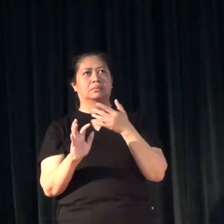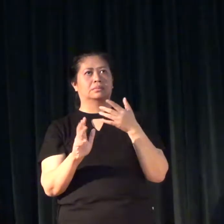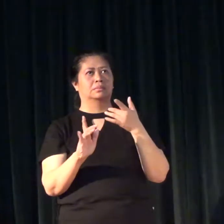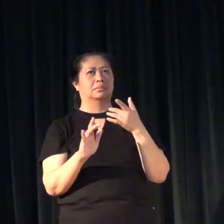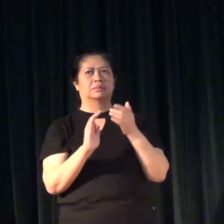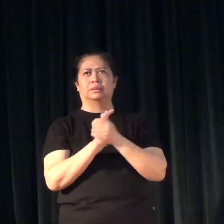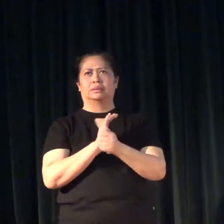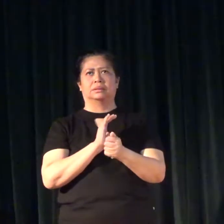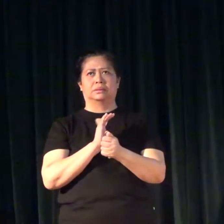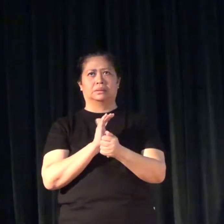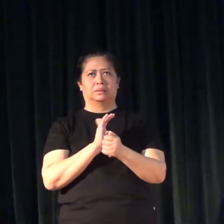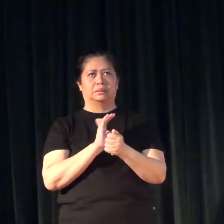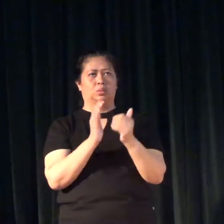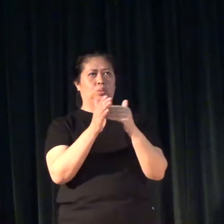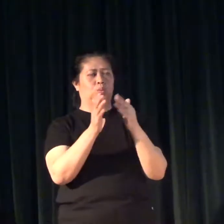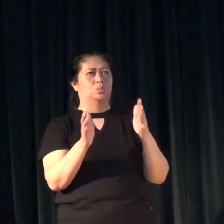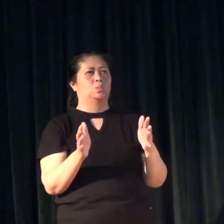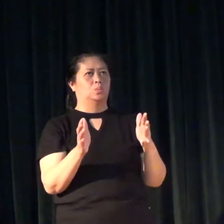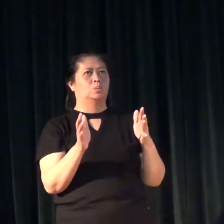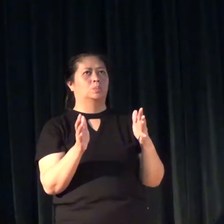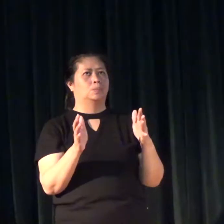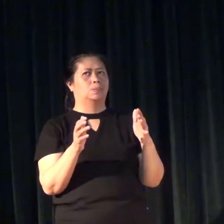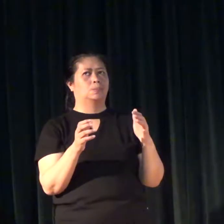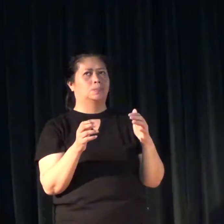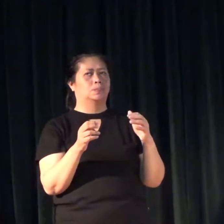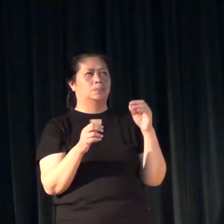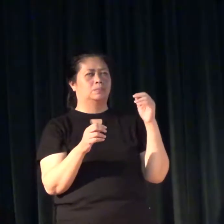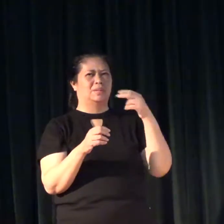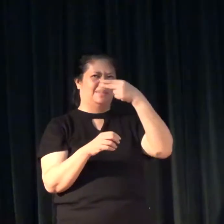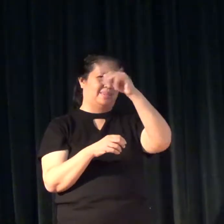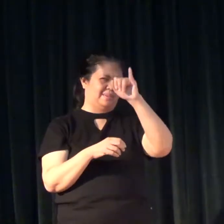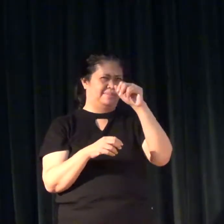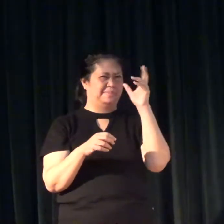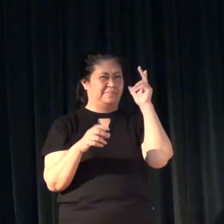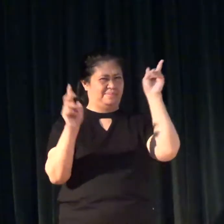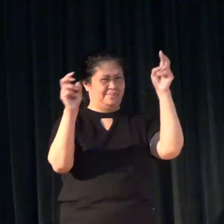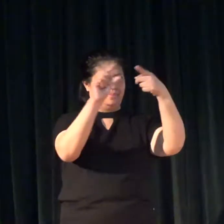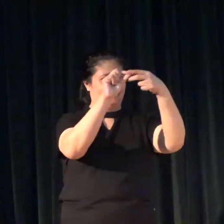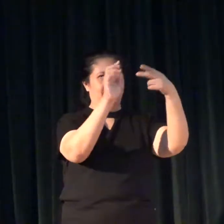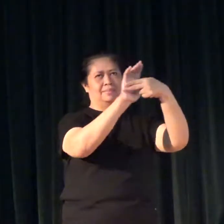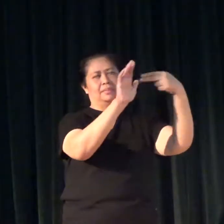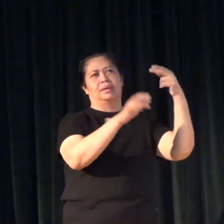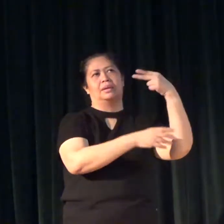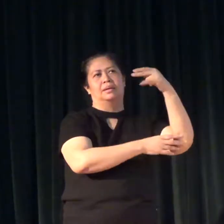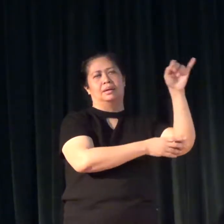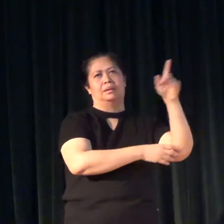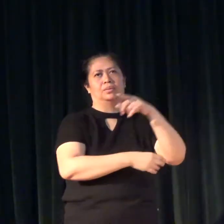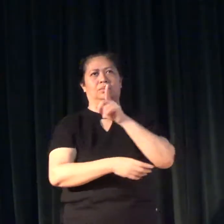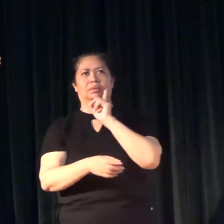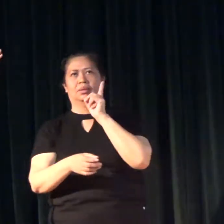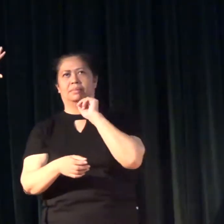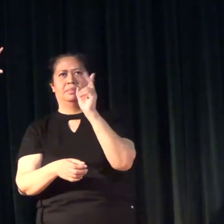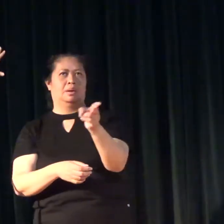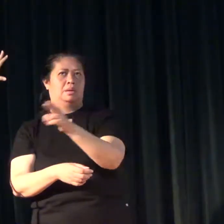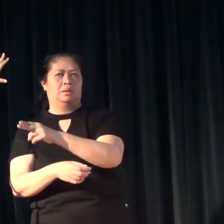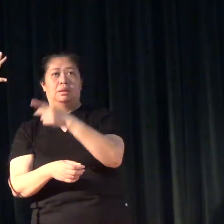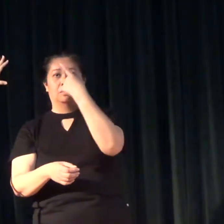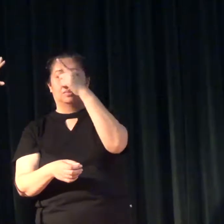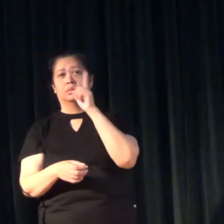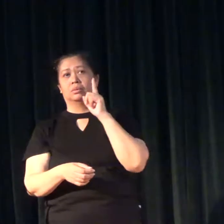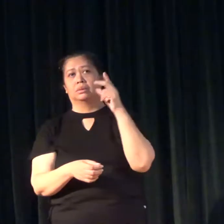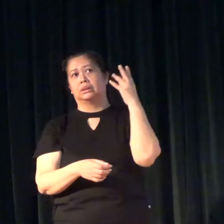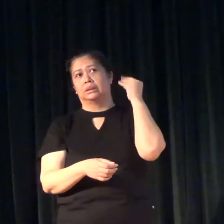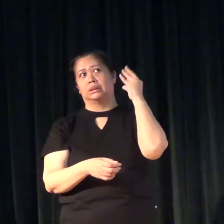skills students with hearing impairment, those who are deaf or hearing have, for hearing